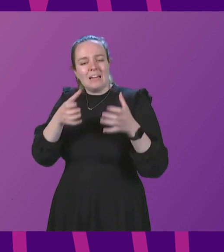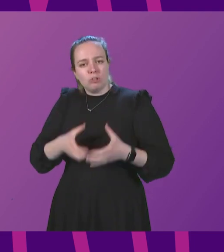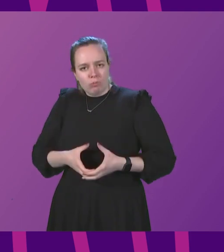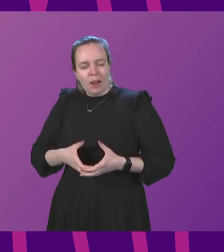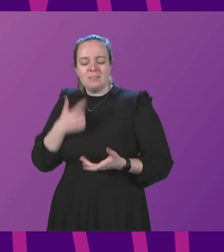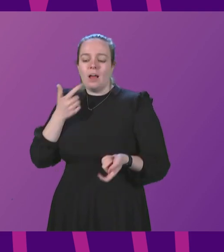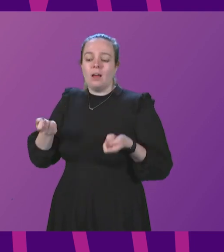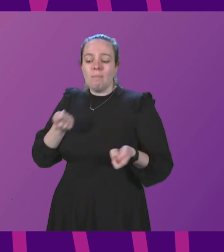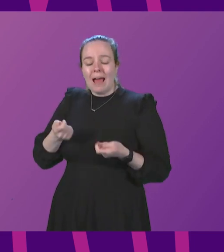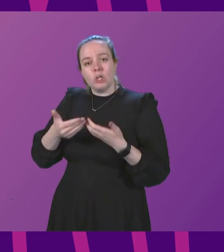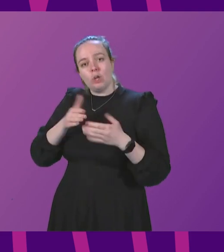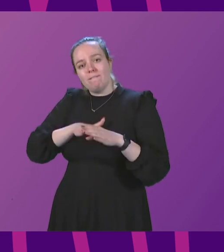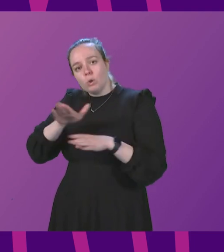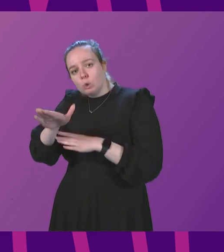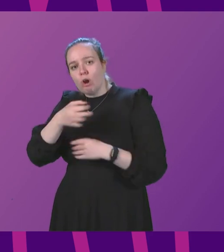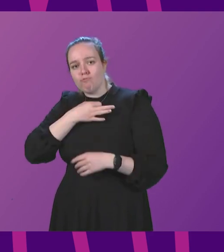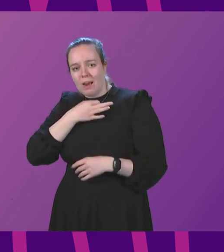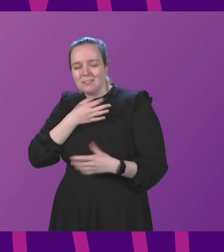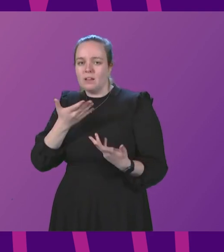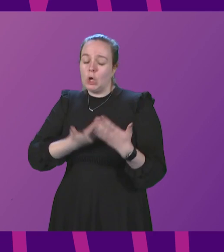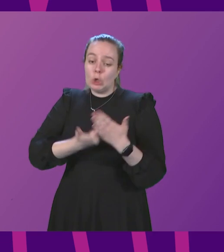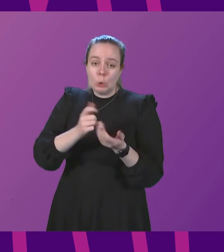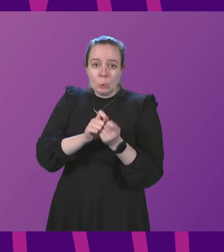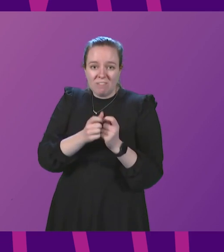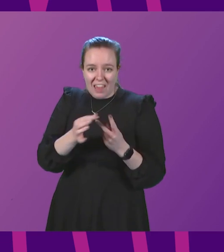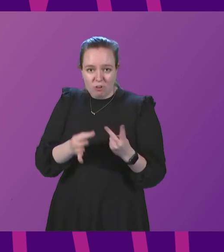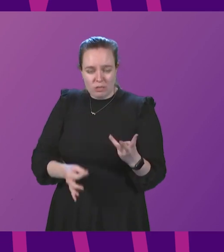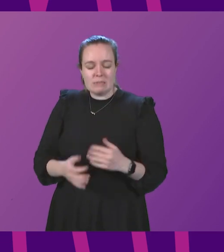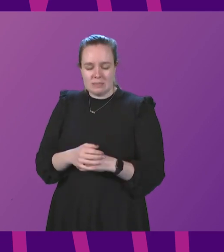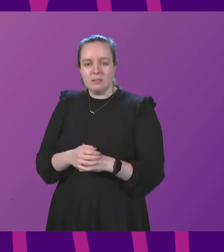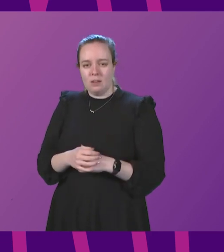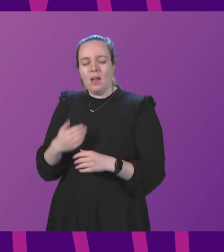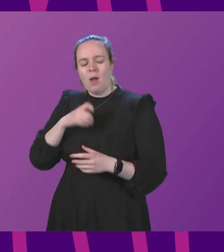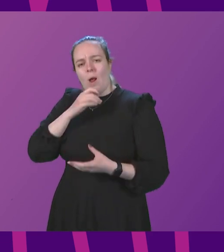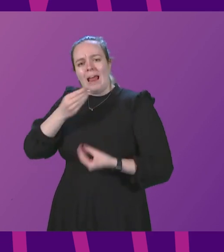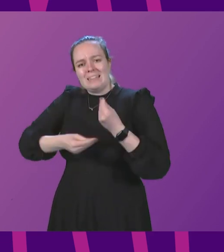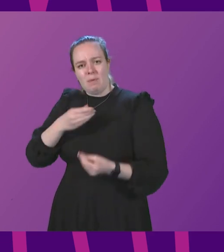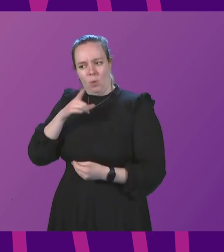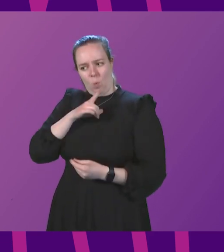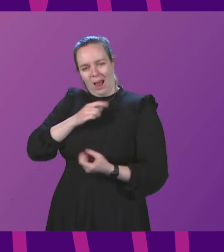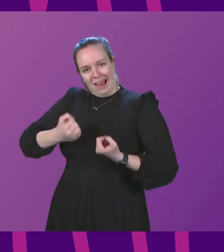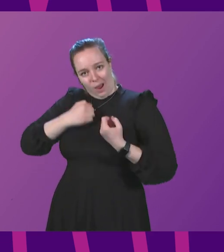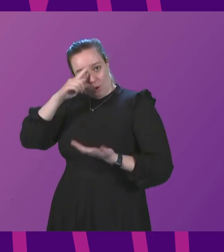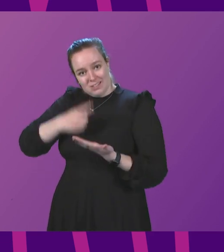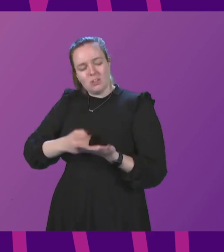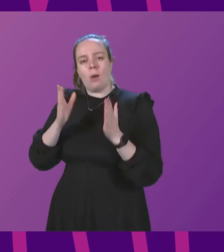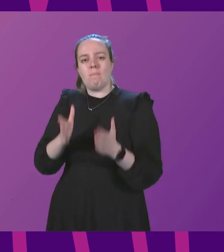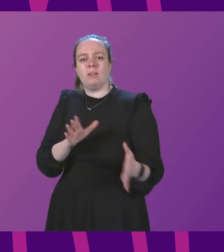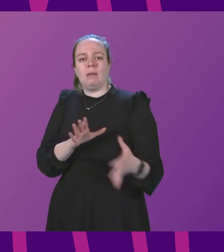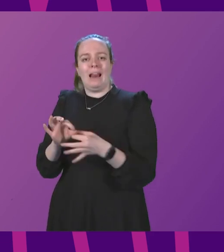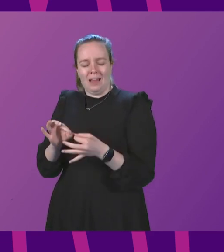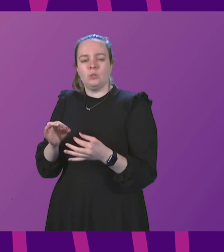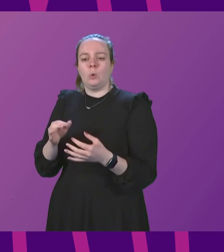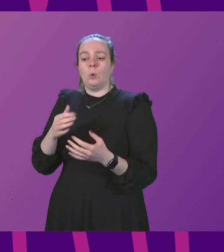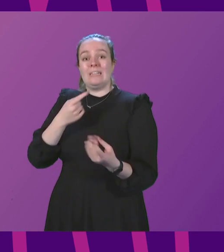to future risks, including from new variants. And I will explain why our decisions must be based on a combination